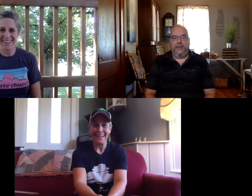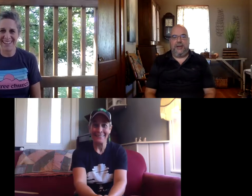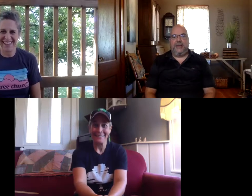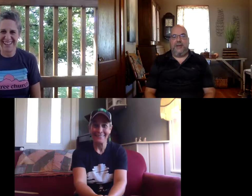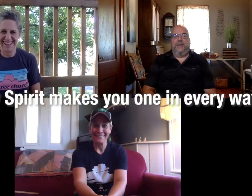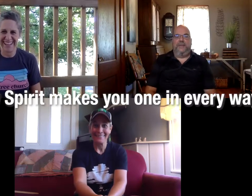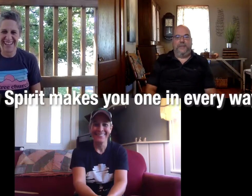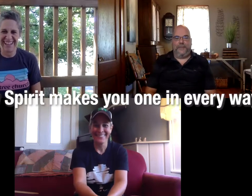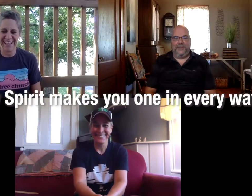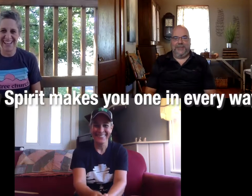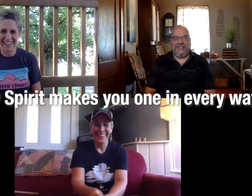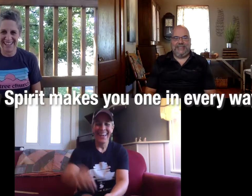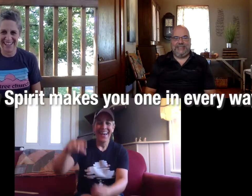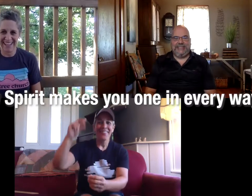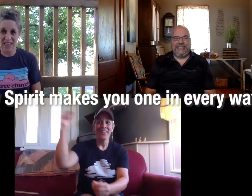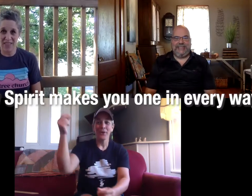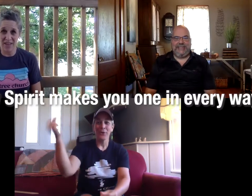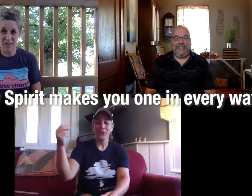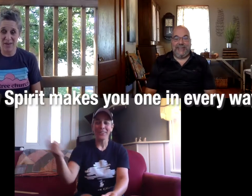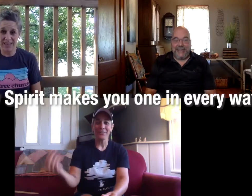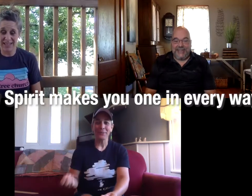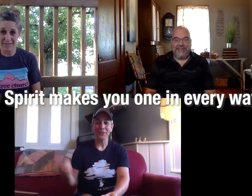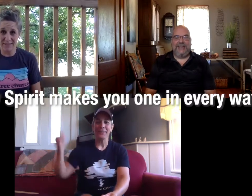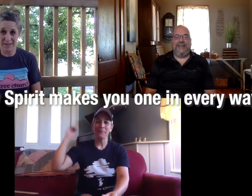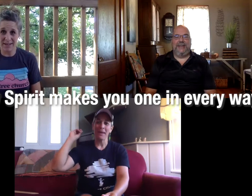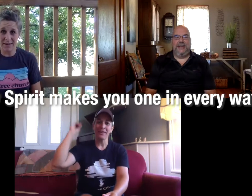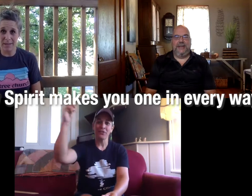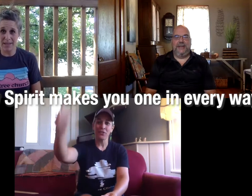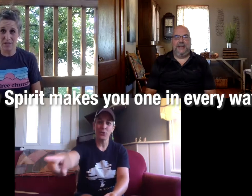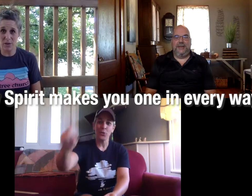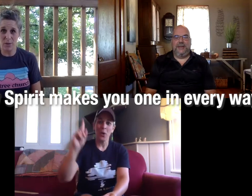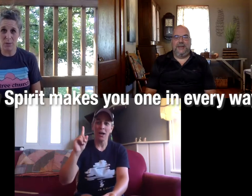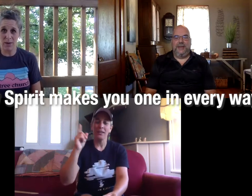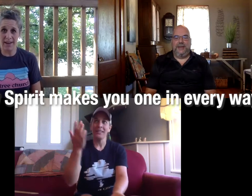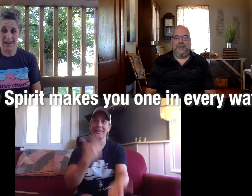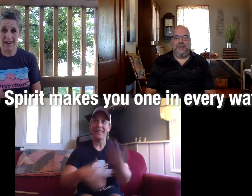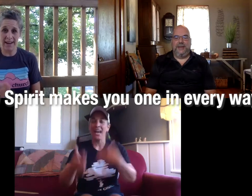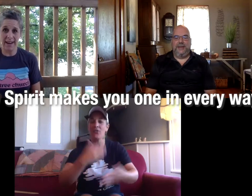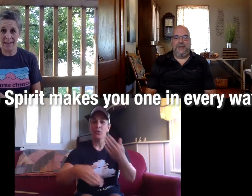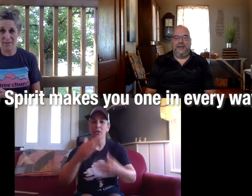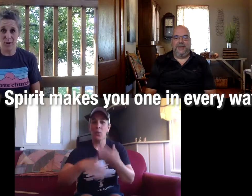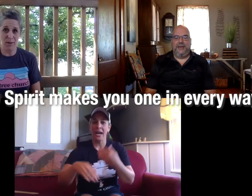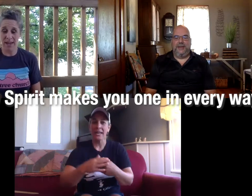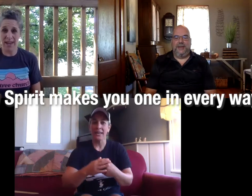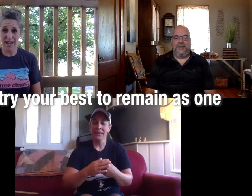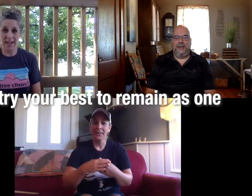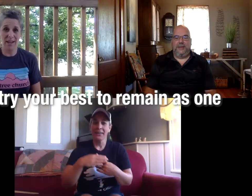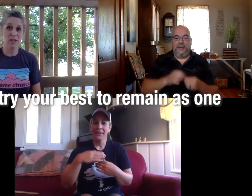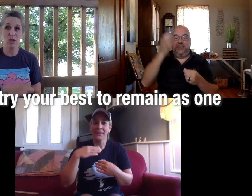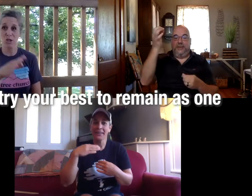yeah all right do it the holy spirit makes you one in every way